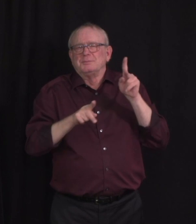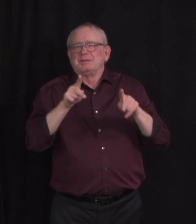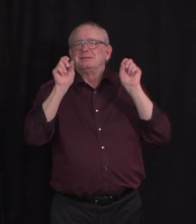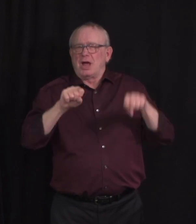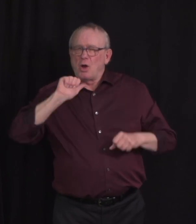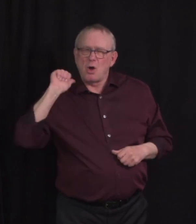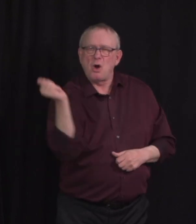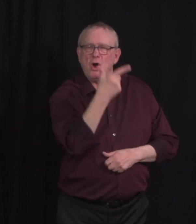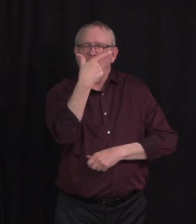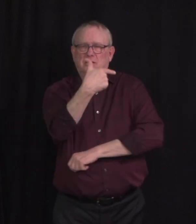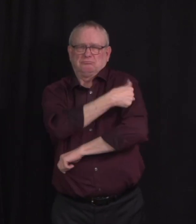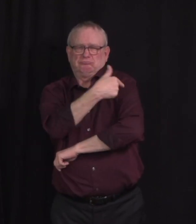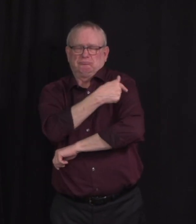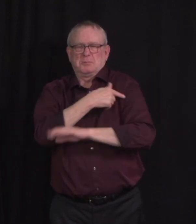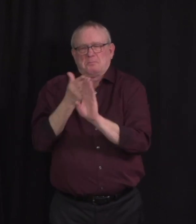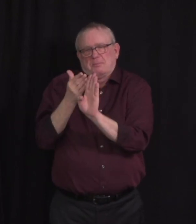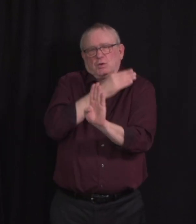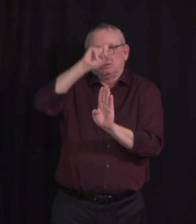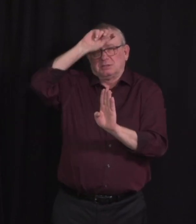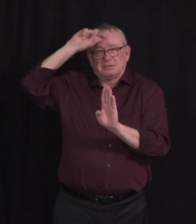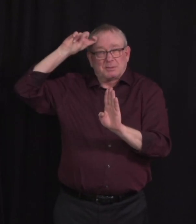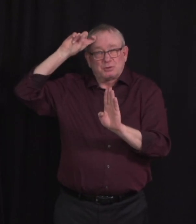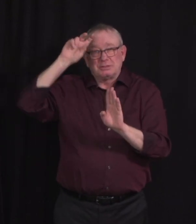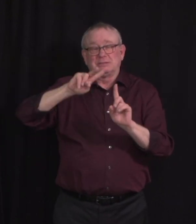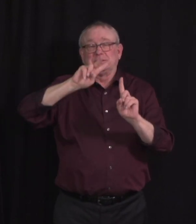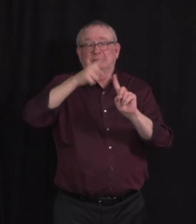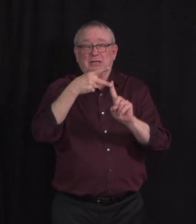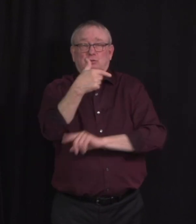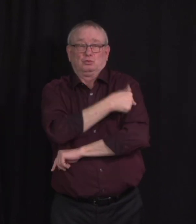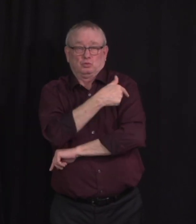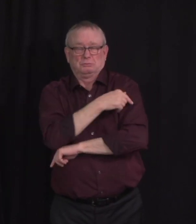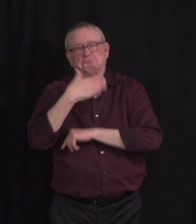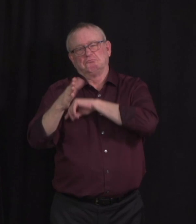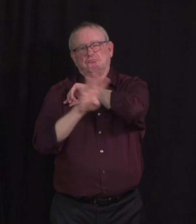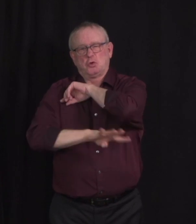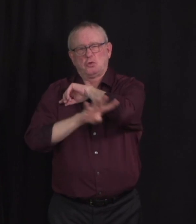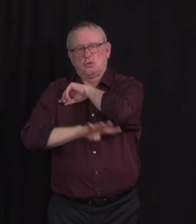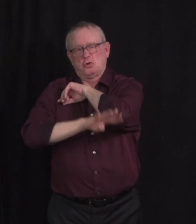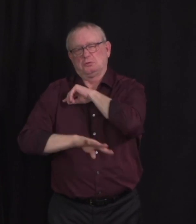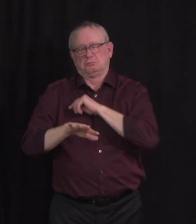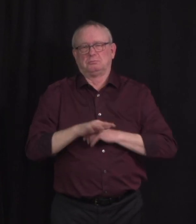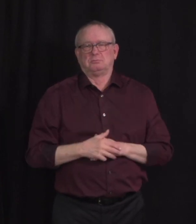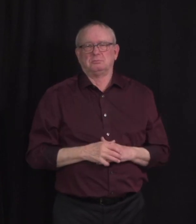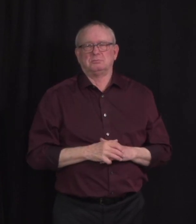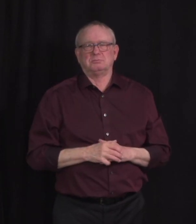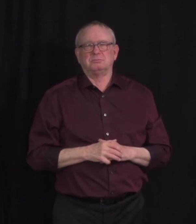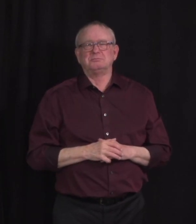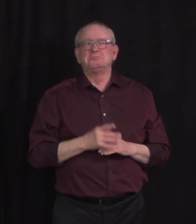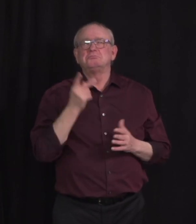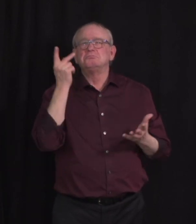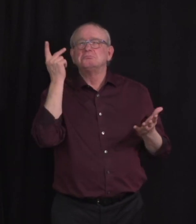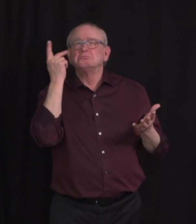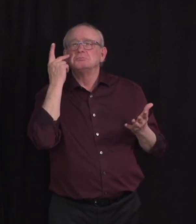and second doses by late summer, we are nearing a safe return to a more normal way of life. With widespread